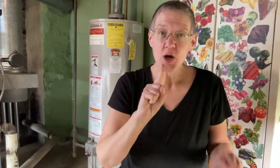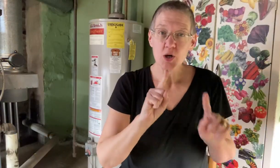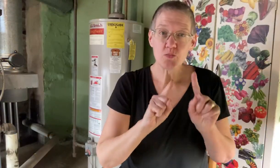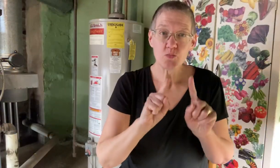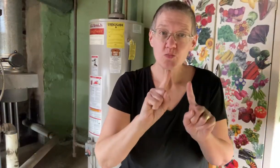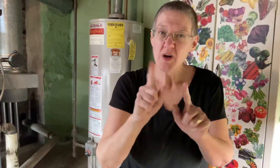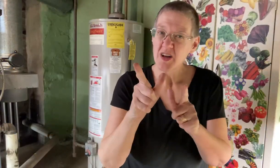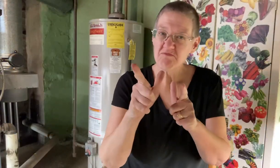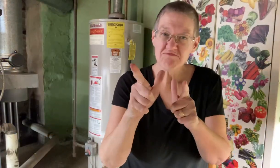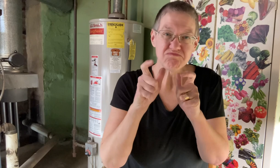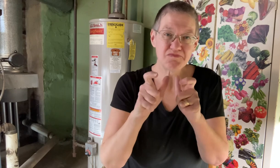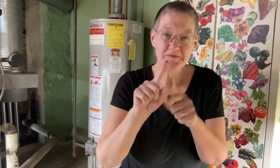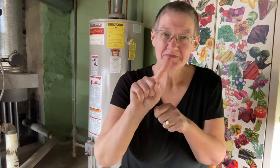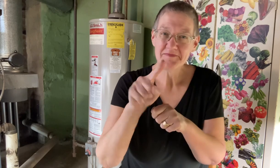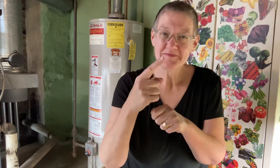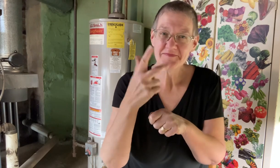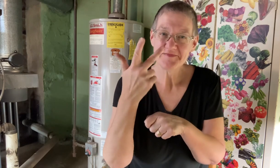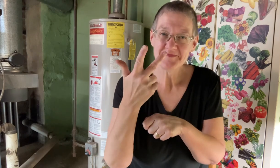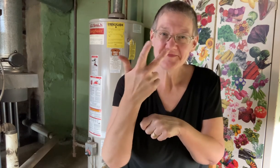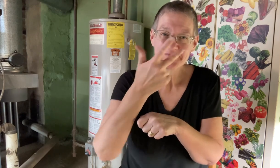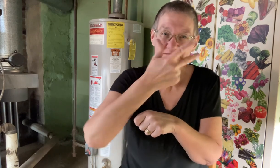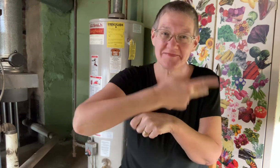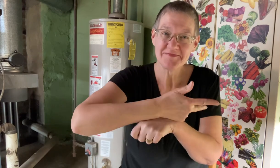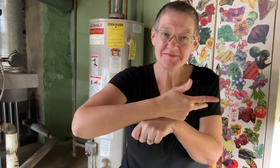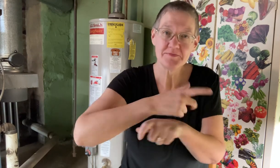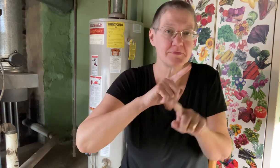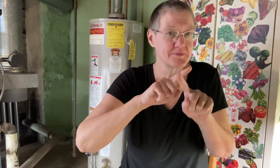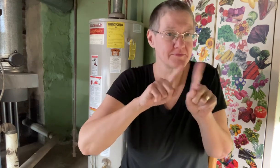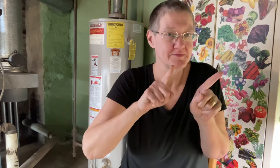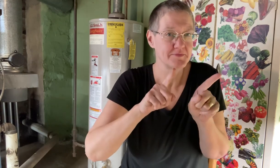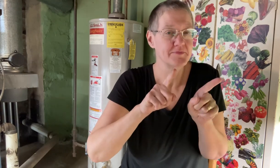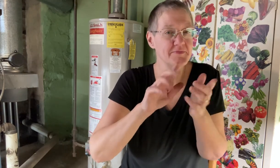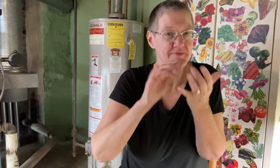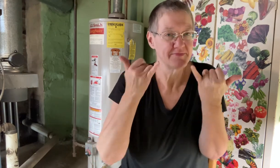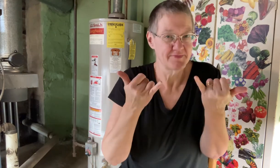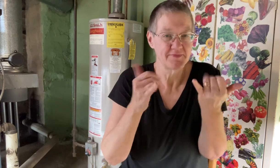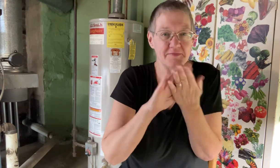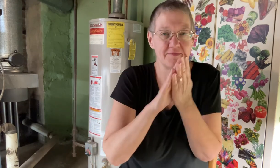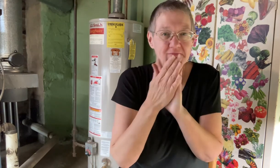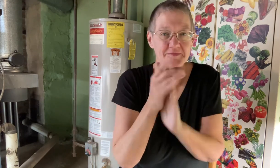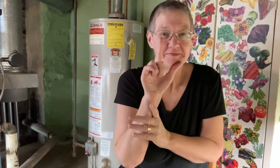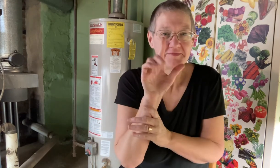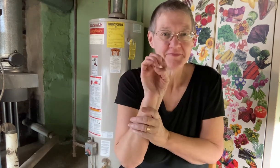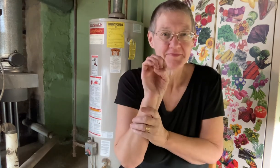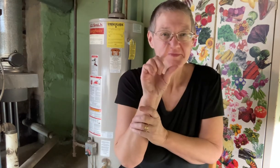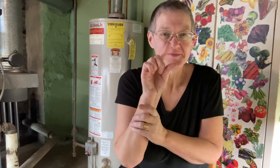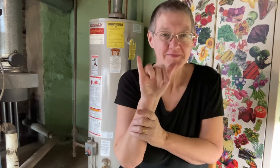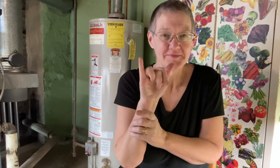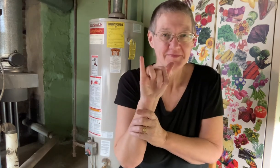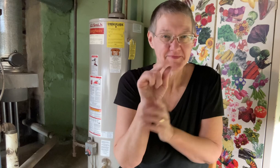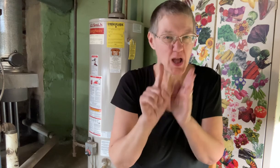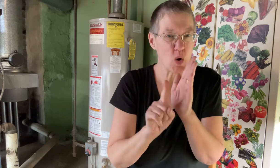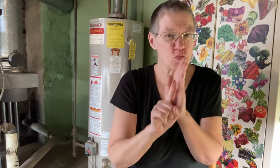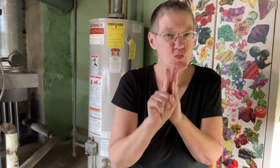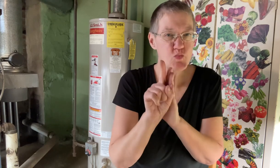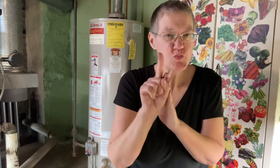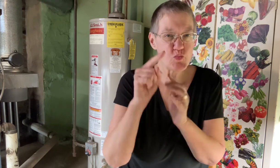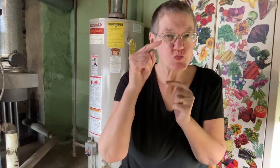And they germinated really quickly. It only took three days. But they're getting leggy right